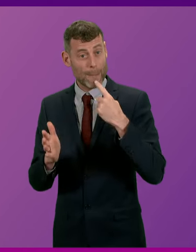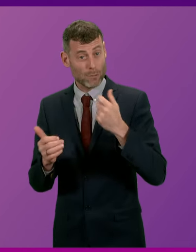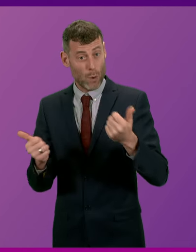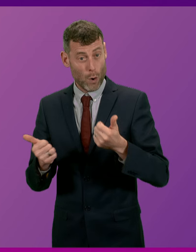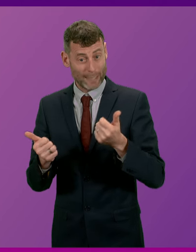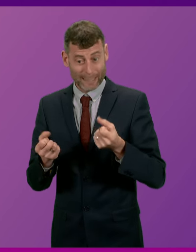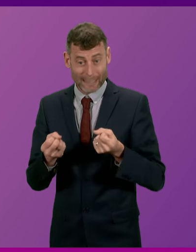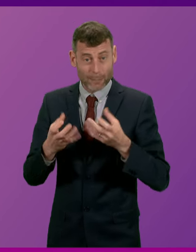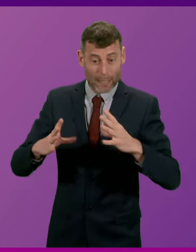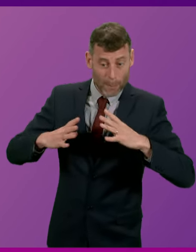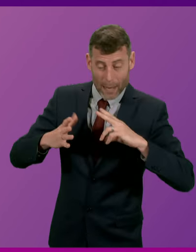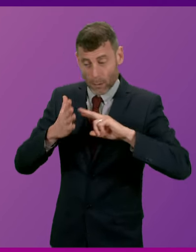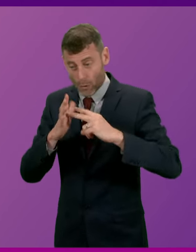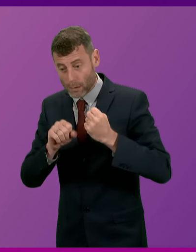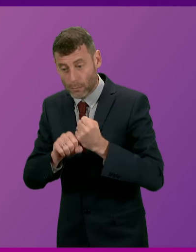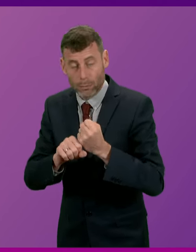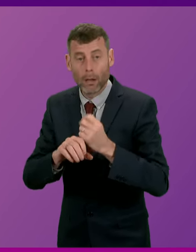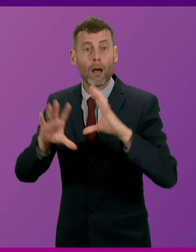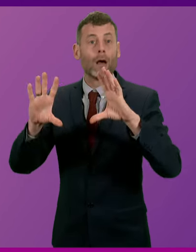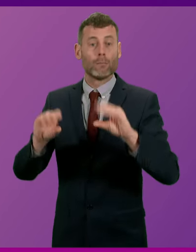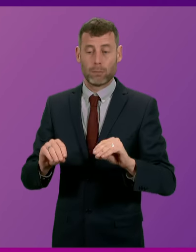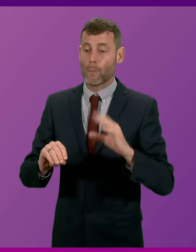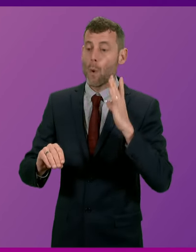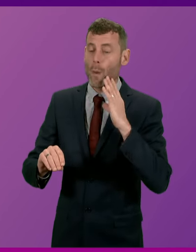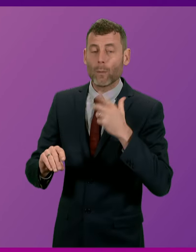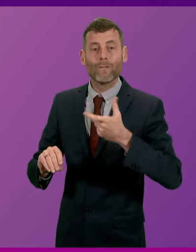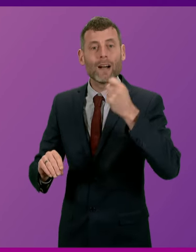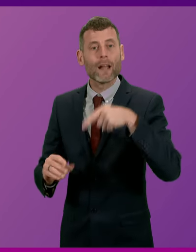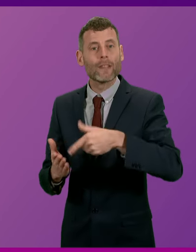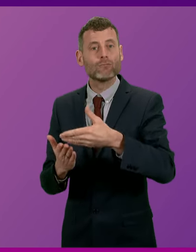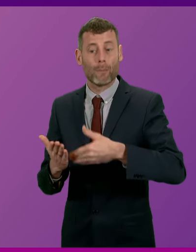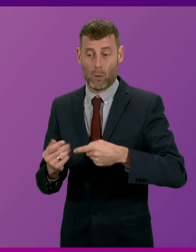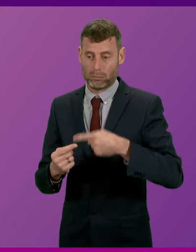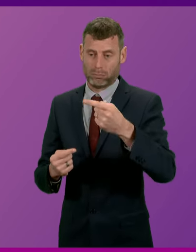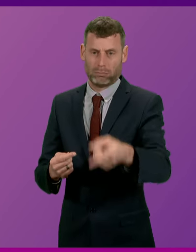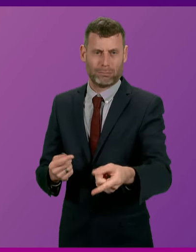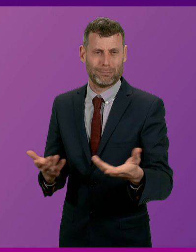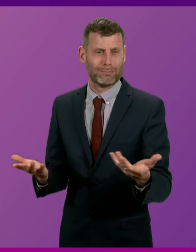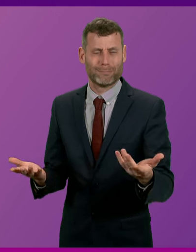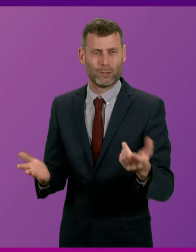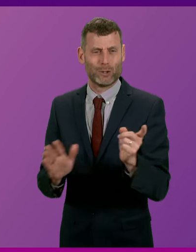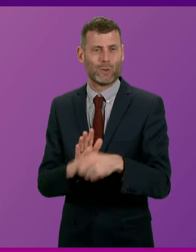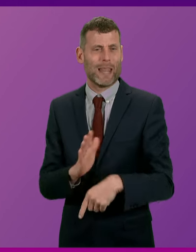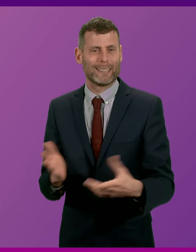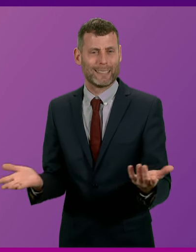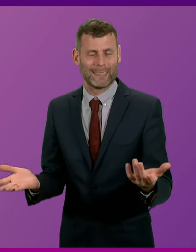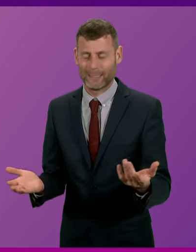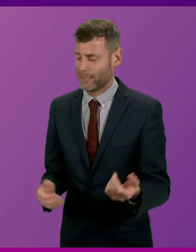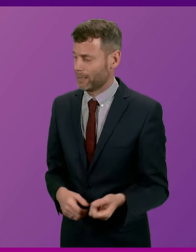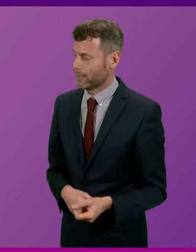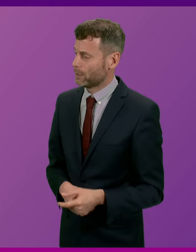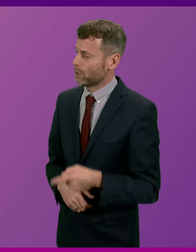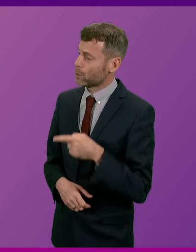spent on preparatory work, will not report until the end of the summer. Now, that the beyond credible